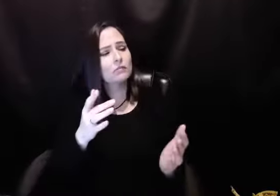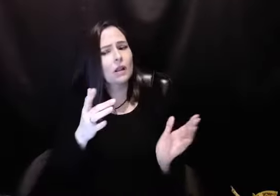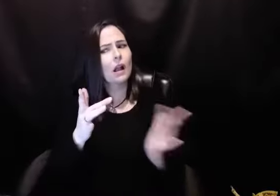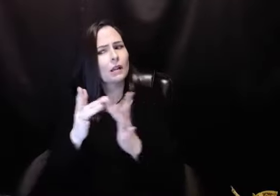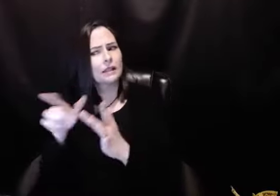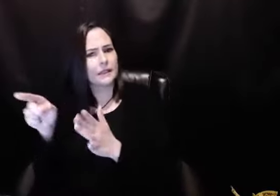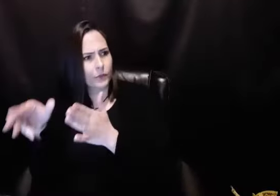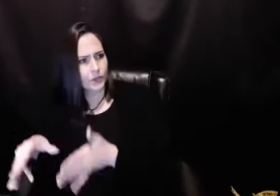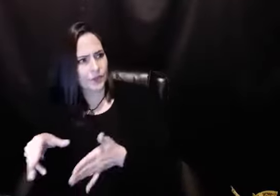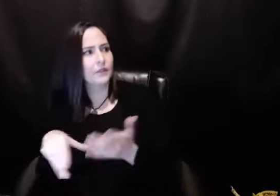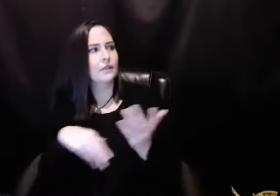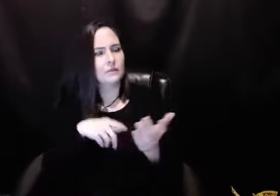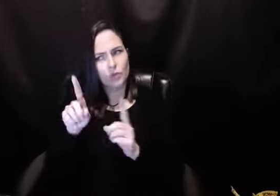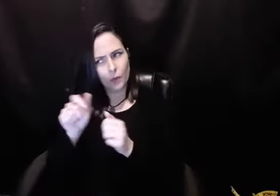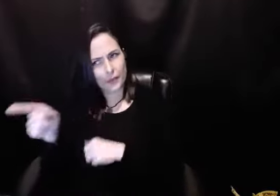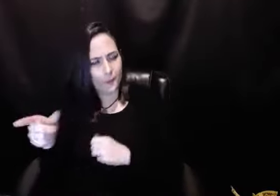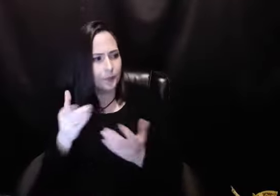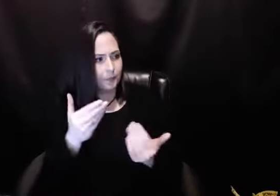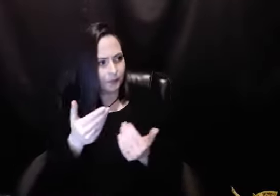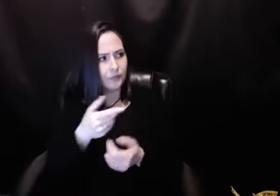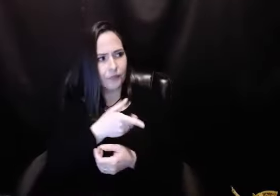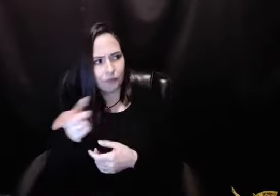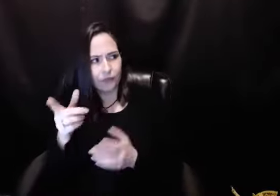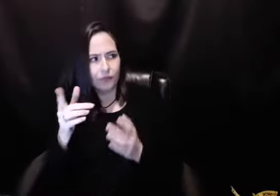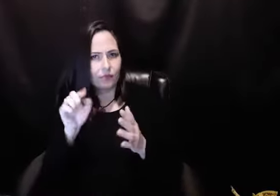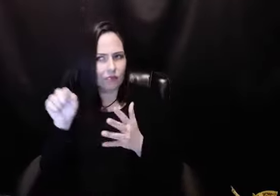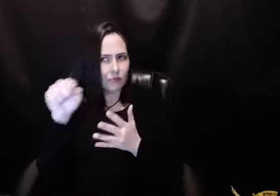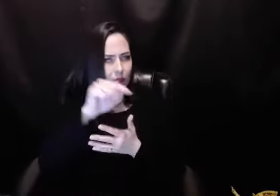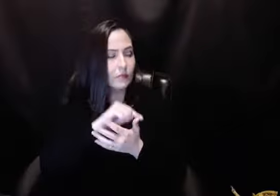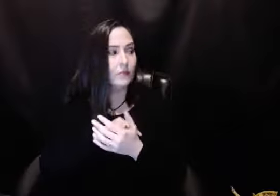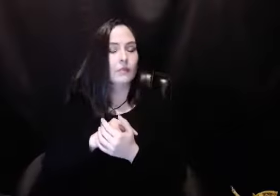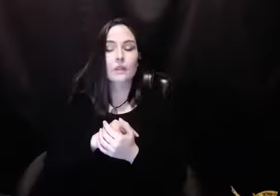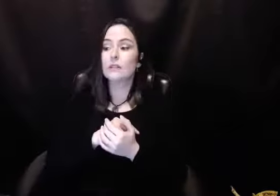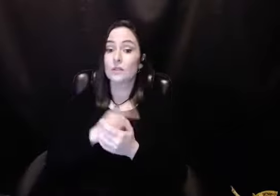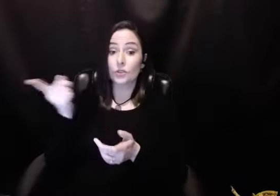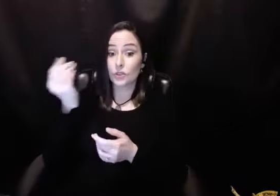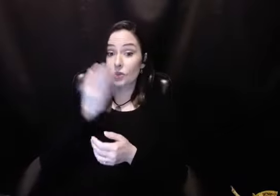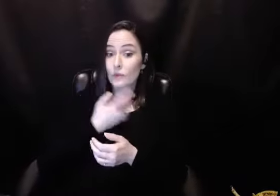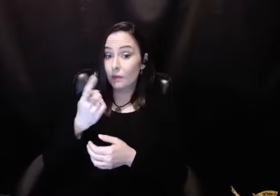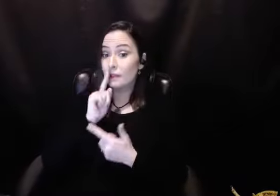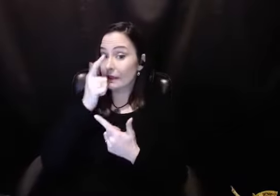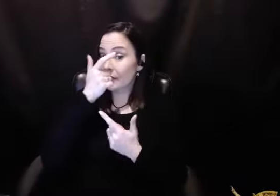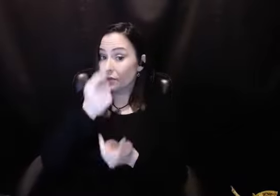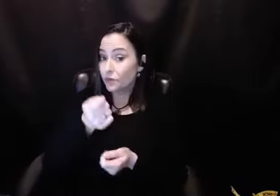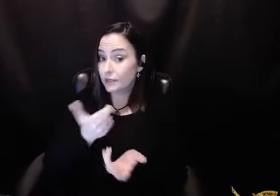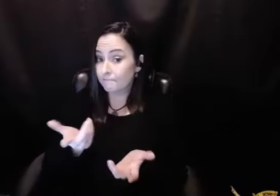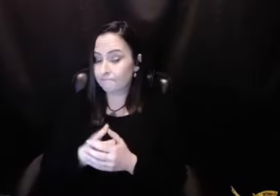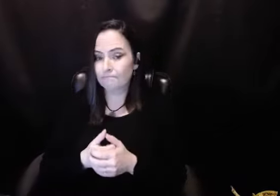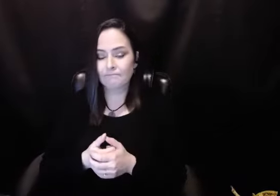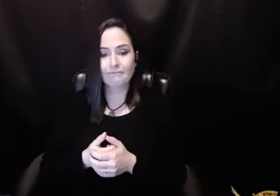start going to speak, said, well, how do you do this? So she put me in touch with, she knew how to do that. Talk to this person. Here's the travel agent. Contact this person.